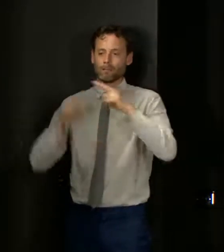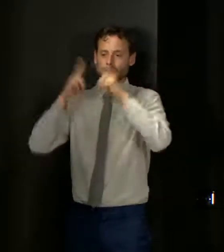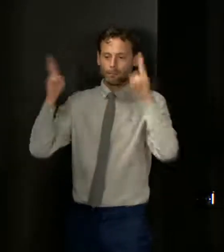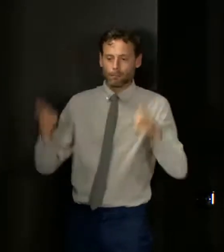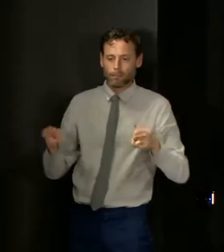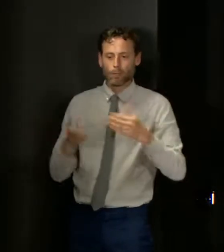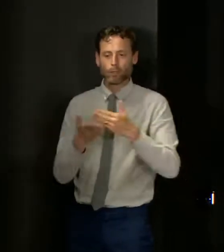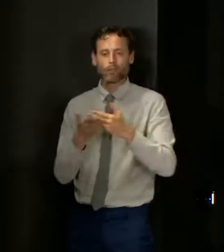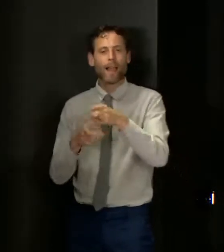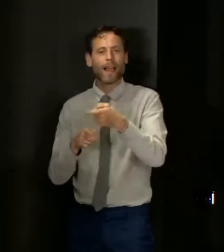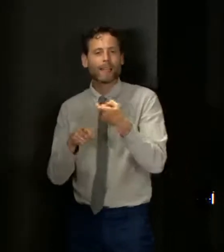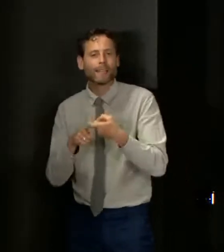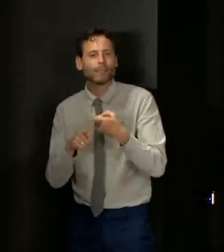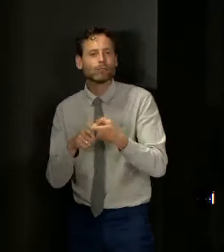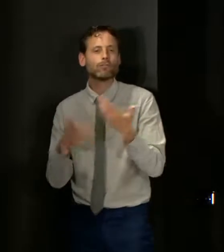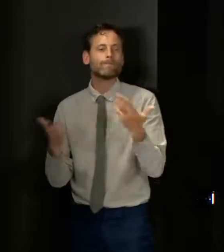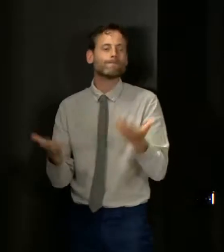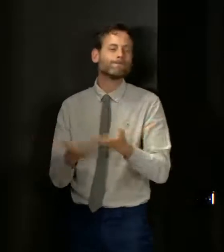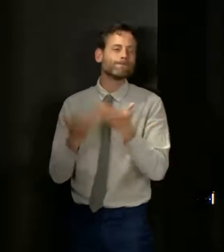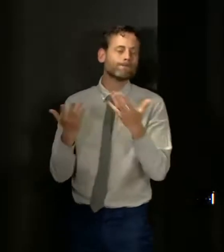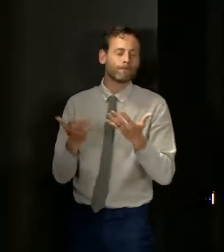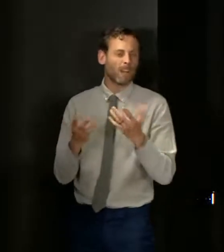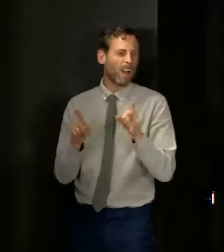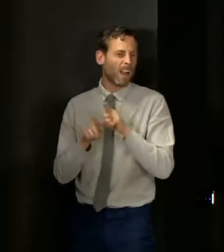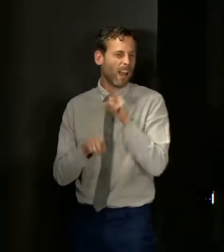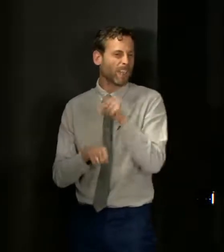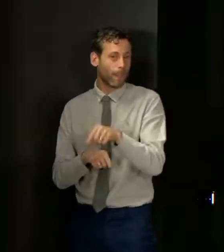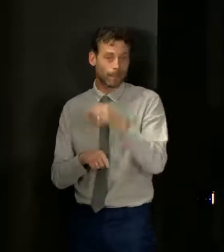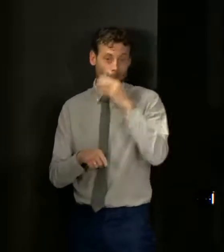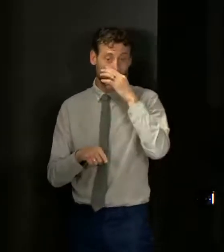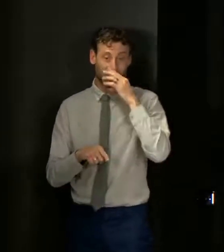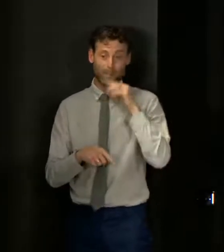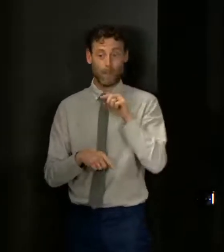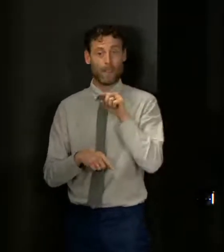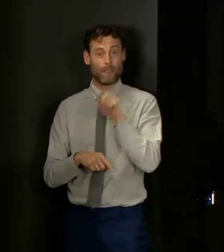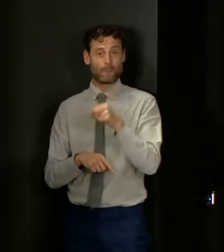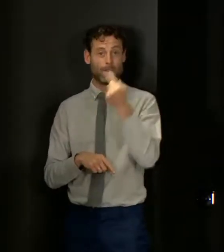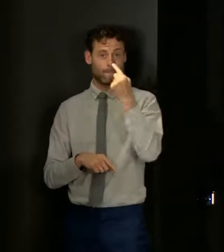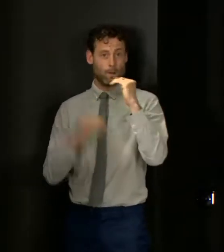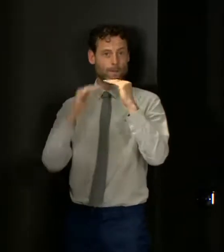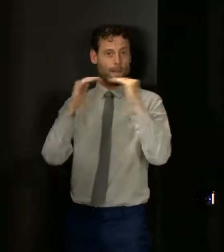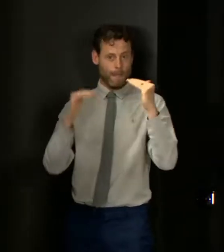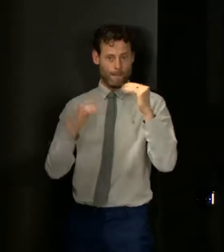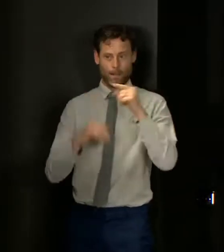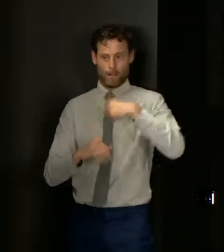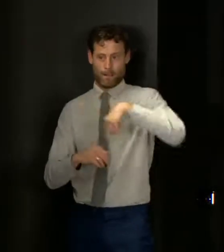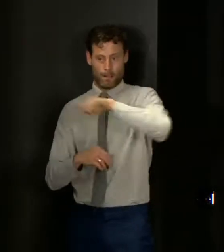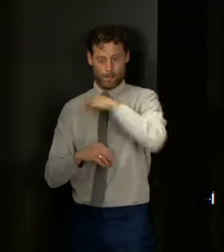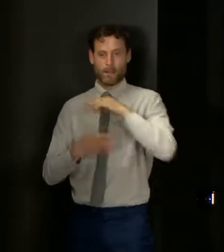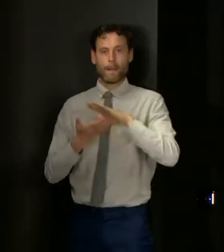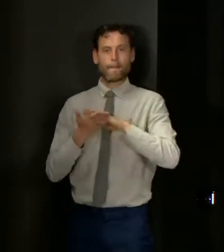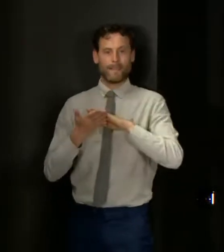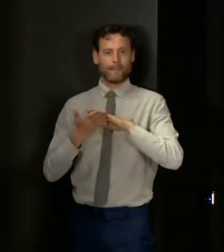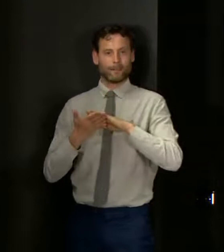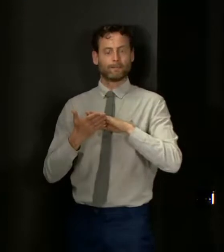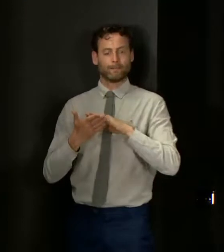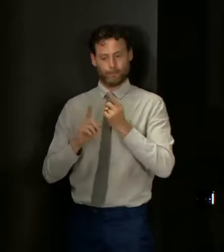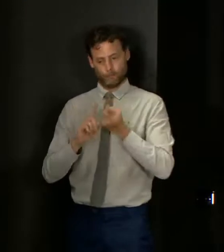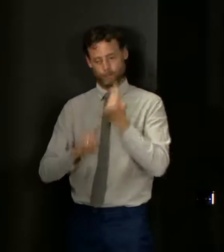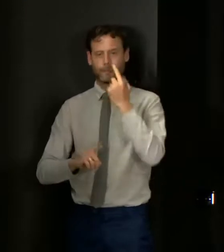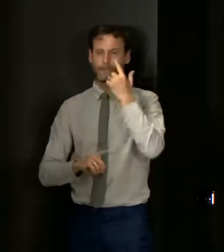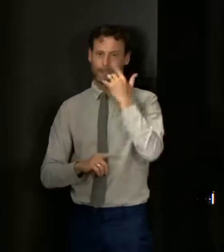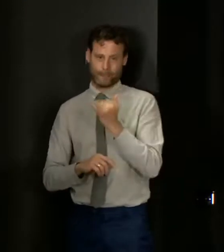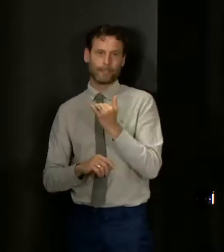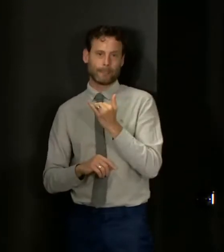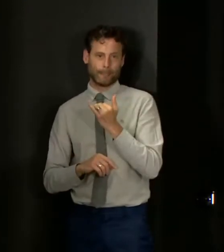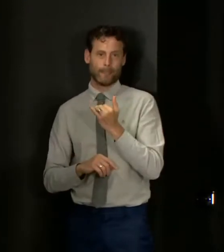with perhaps shared kitchens or something like that. So that's the first level. And if you fall into that category and you've had contact with